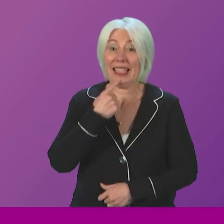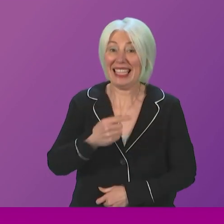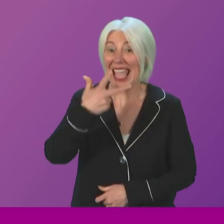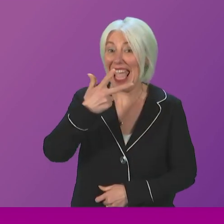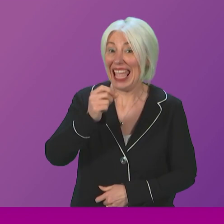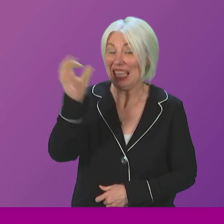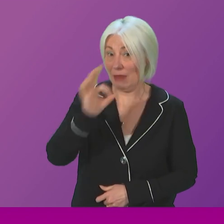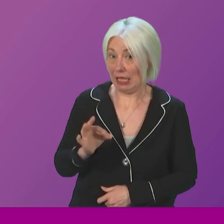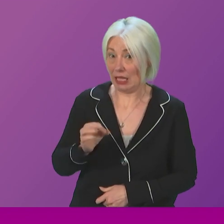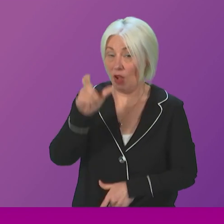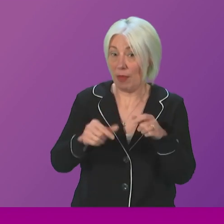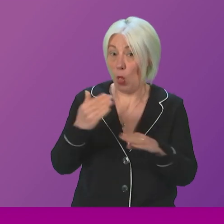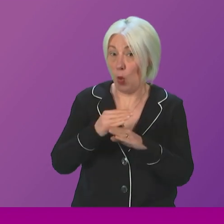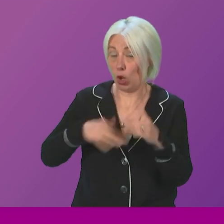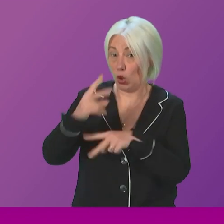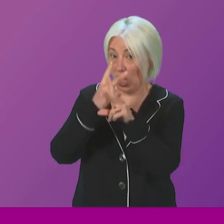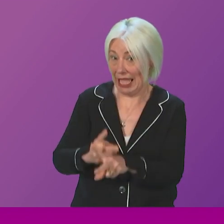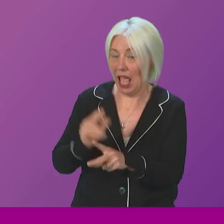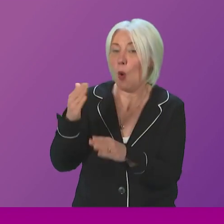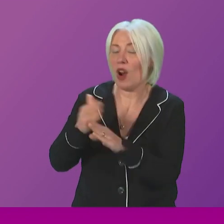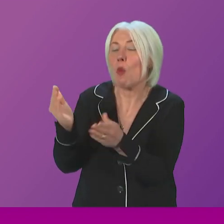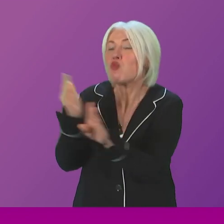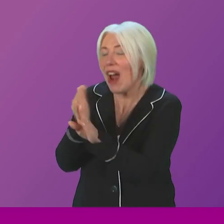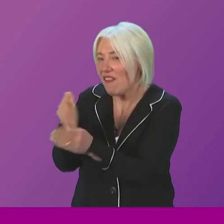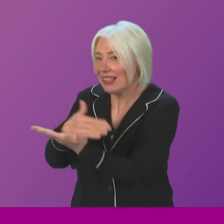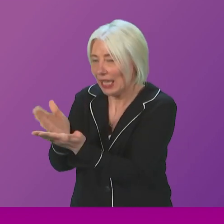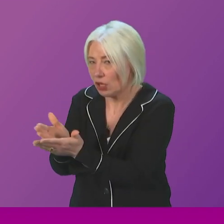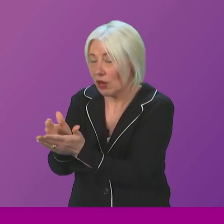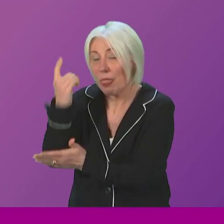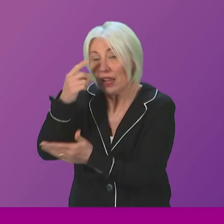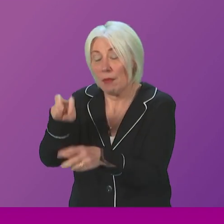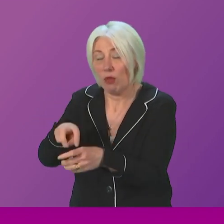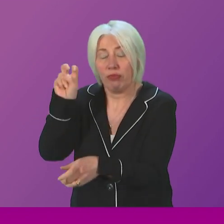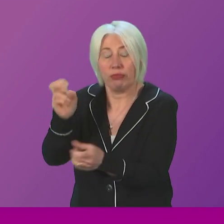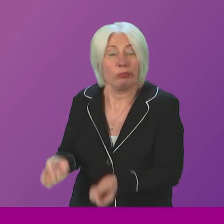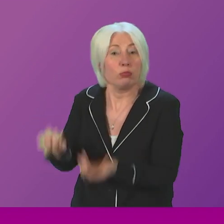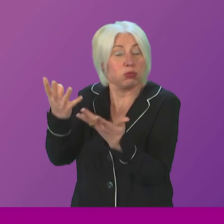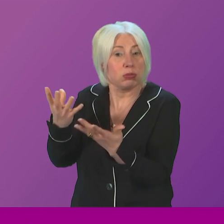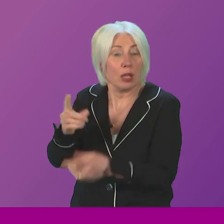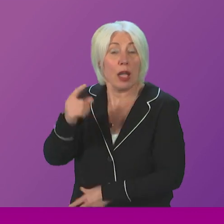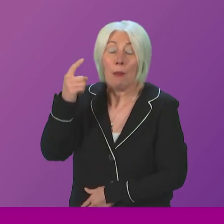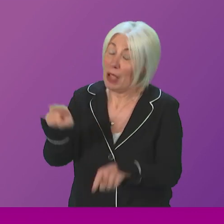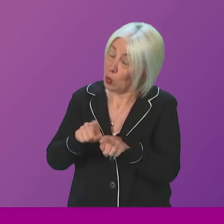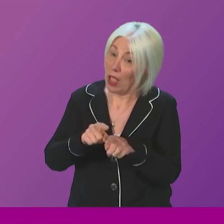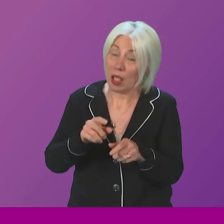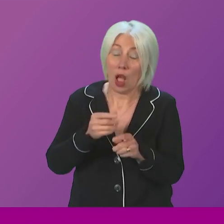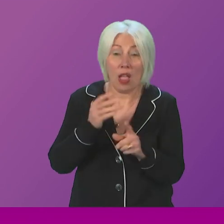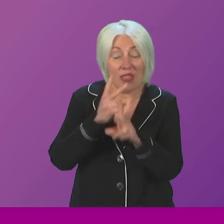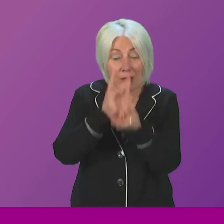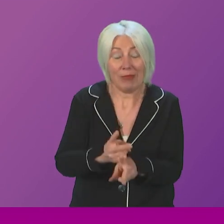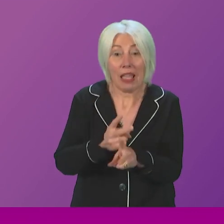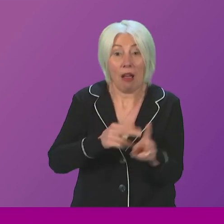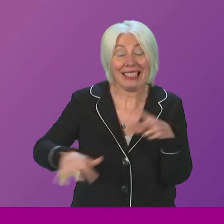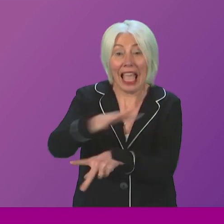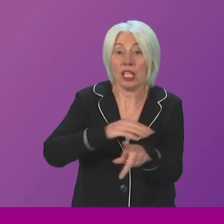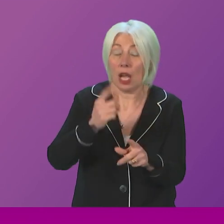in the private sector have considered quitting and wider warnings that the care sector is on the brink of collapse. First